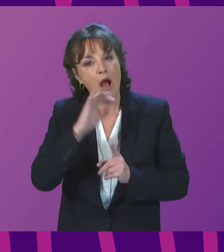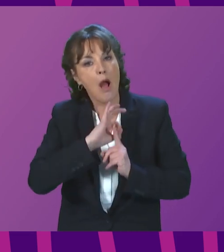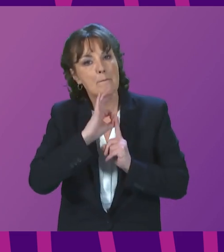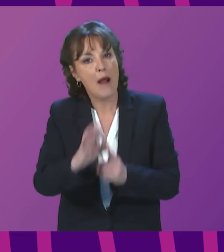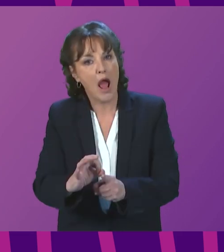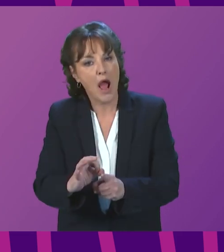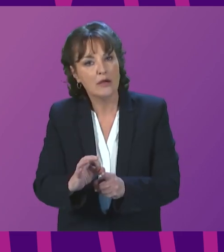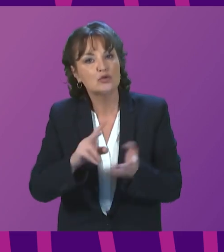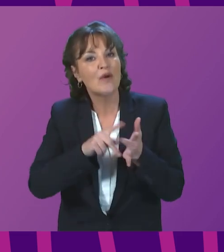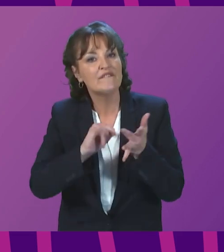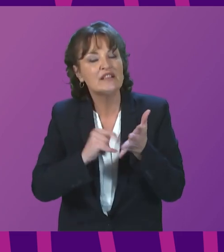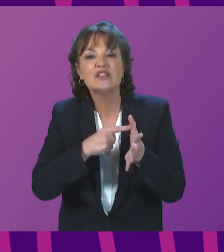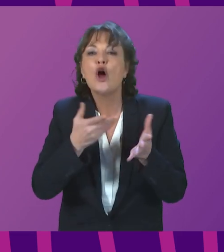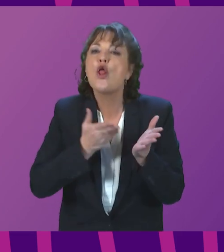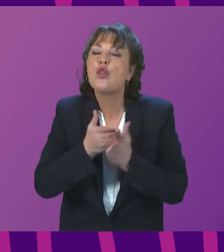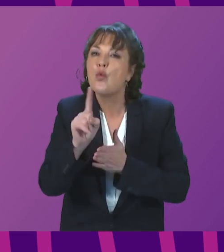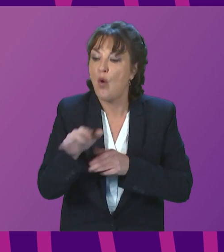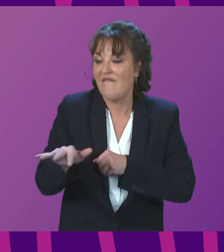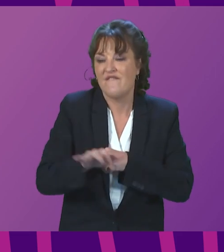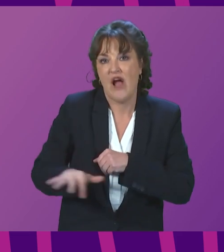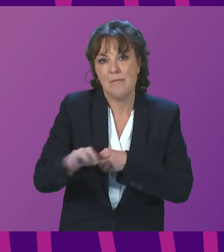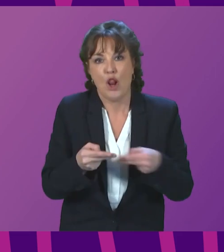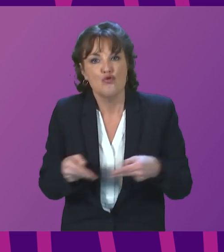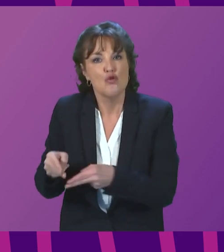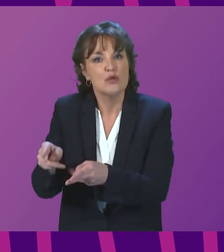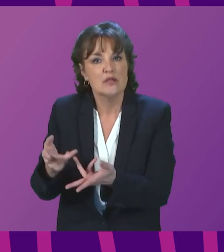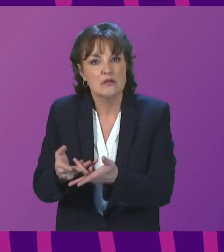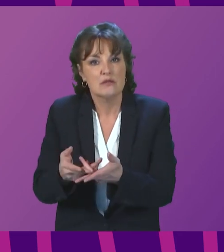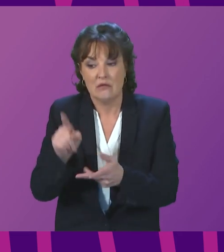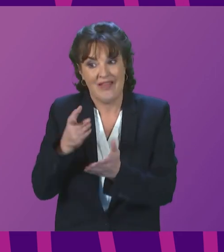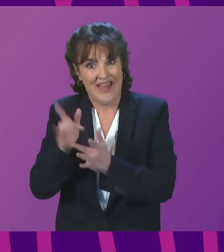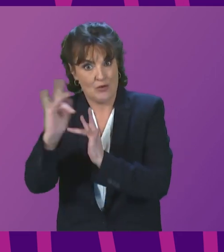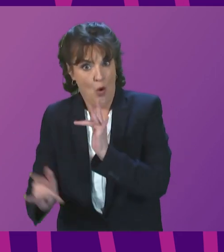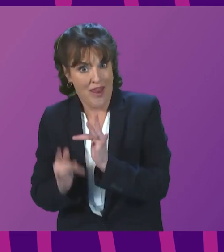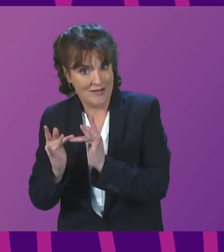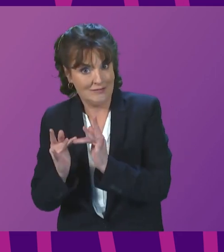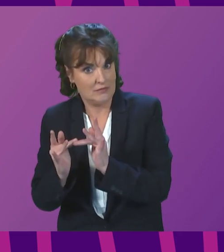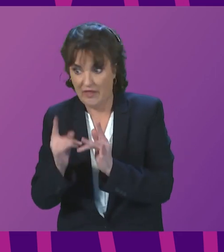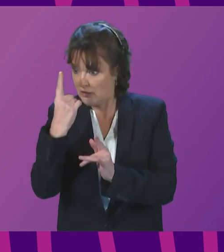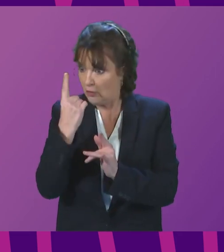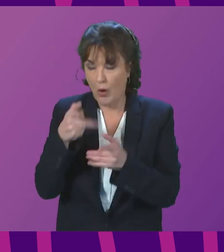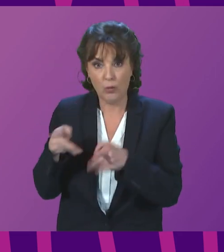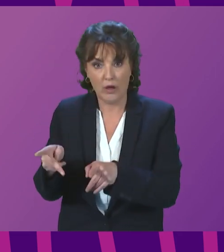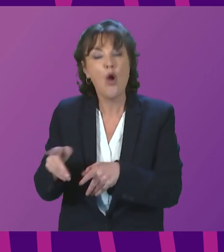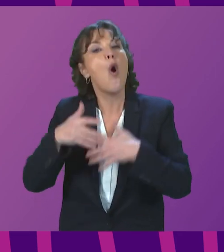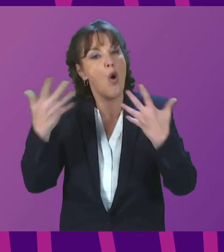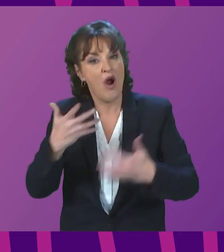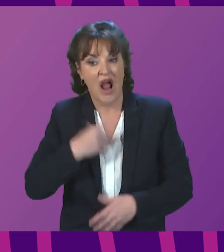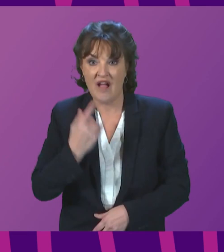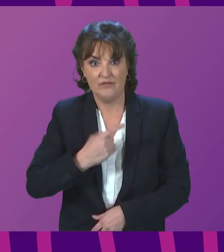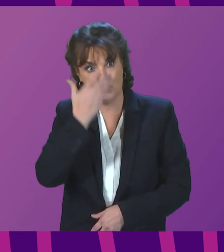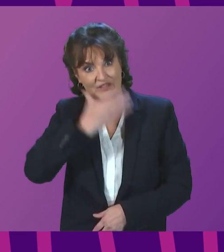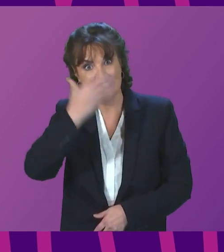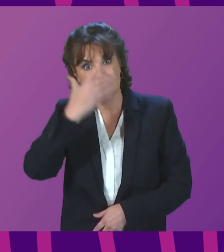but only through the family route, which is the only route open right now, online rather than have to go to a visa application centre.